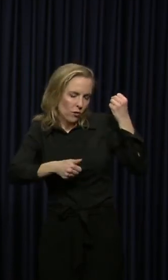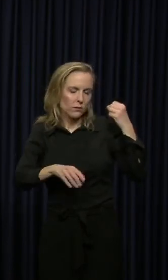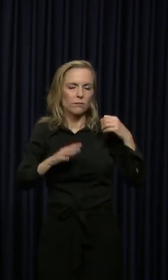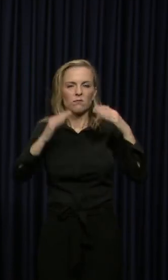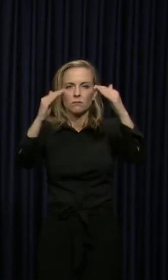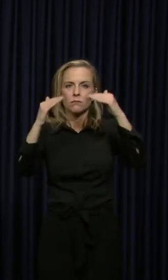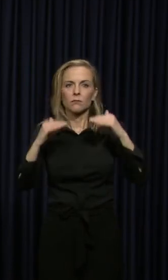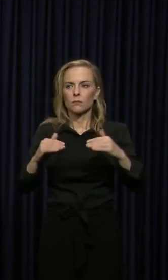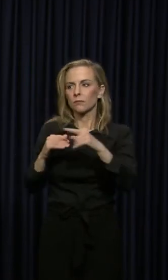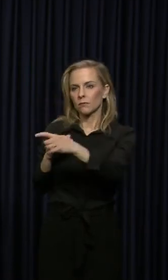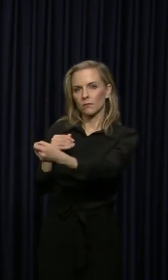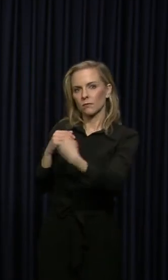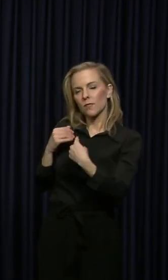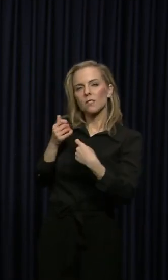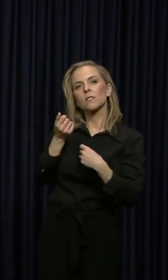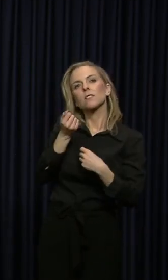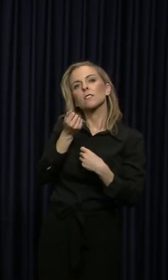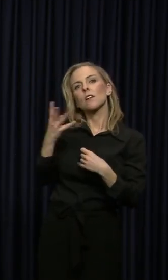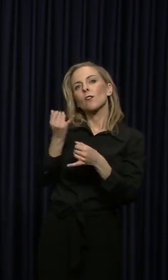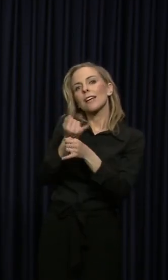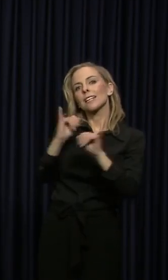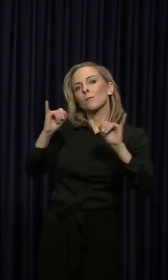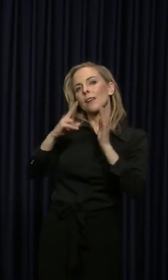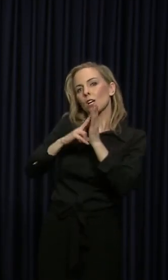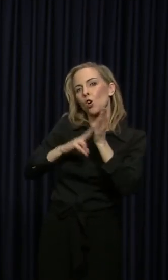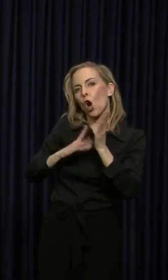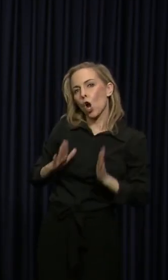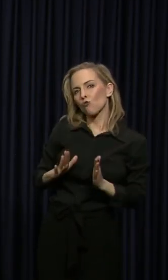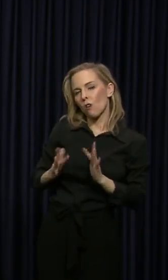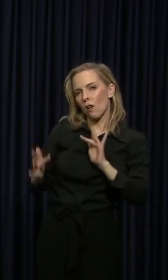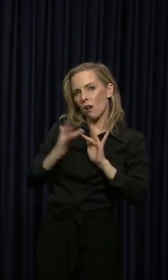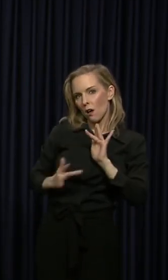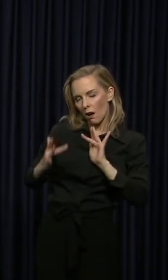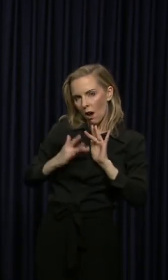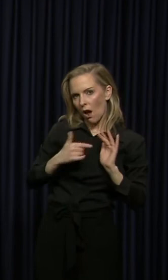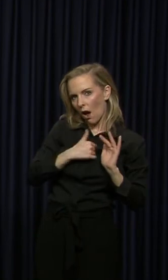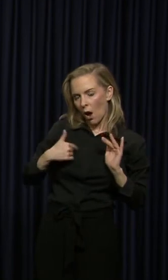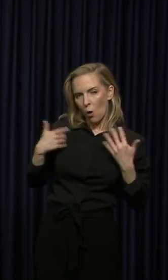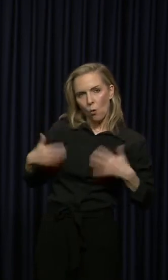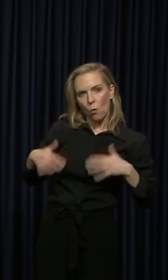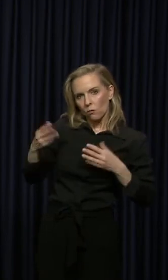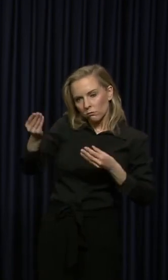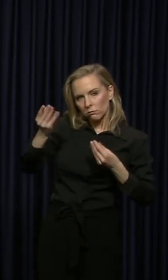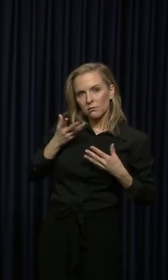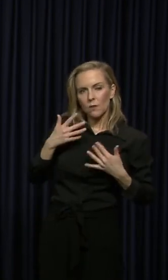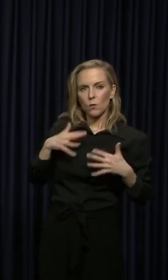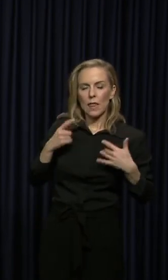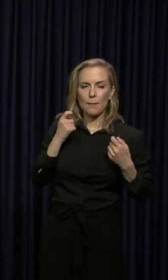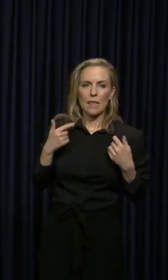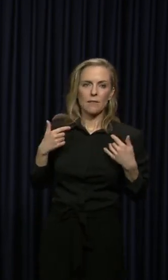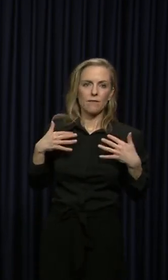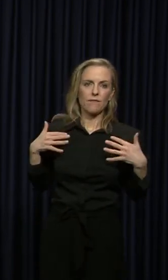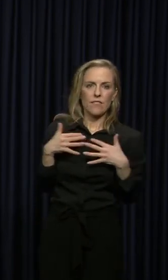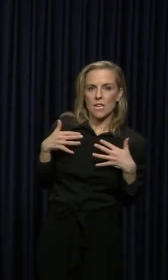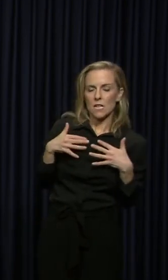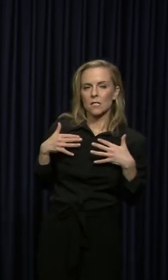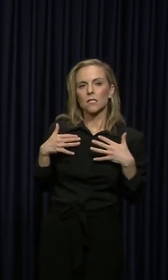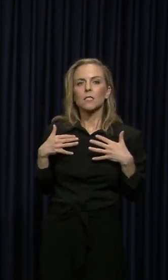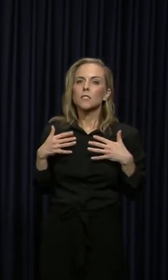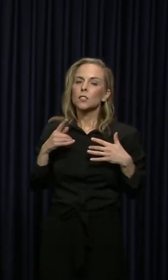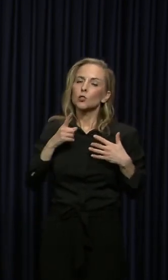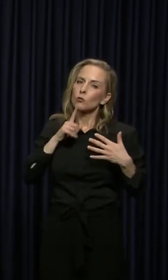independent contractors have contacted us saying they're having struggles uh, filling out and uh, are kind of fearful while they're pulling out because